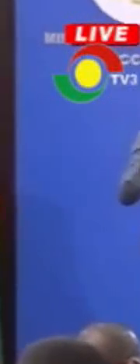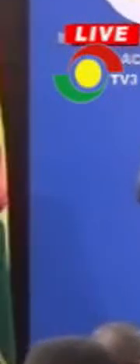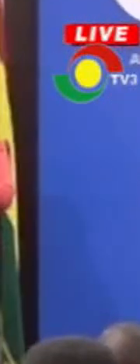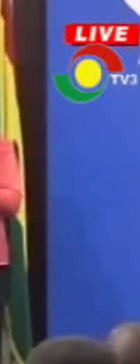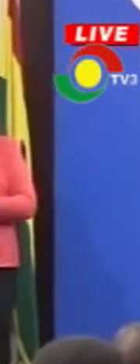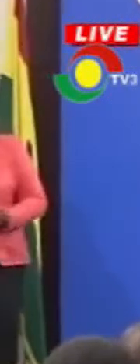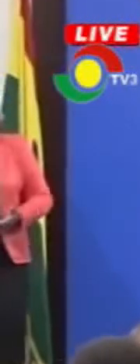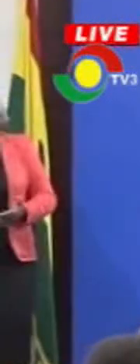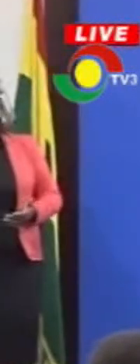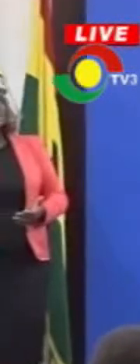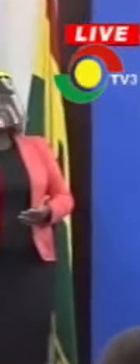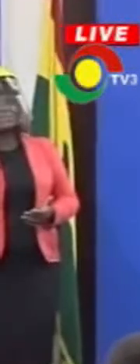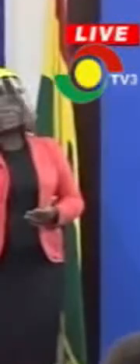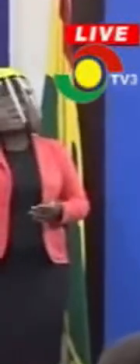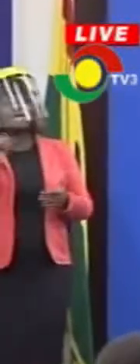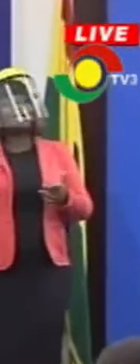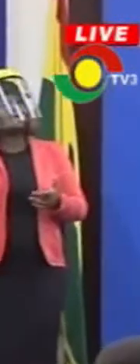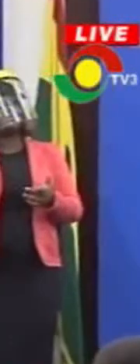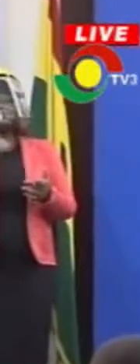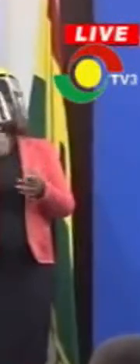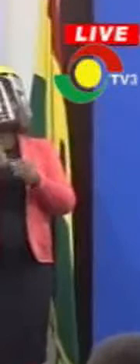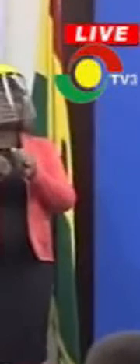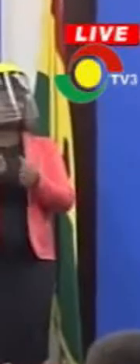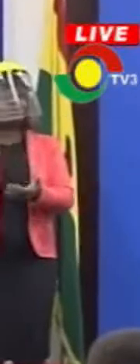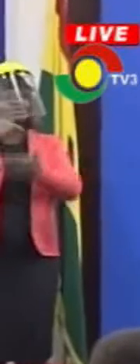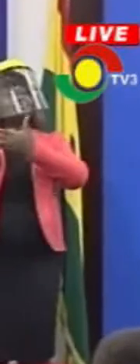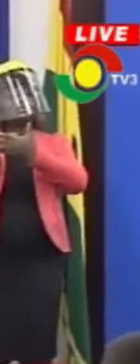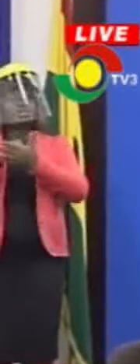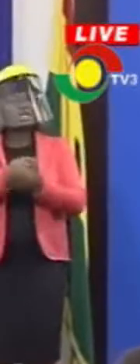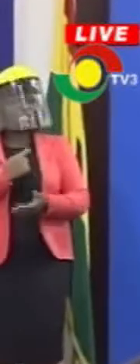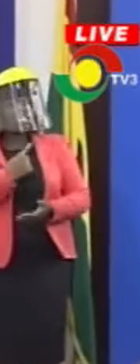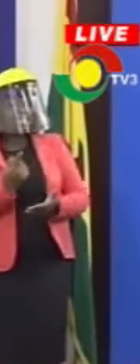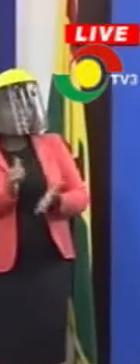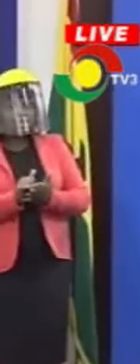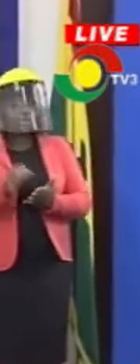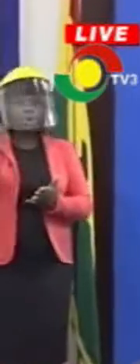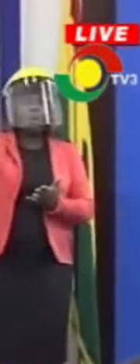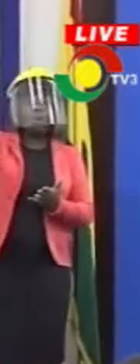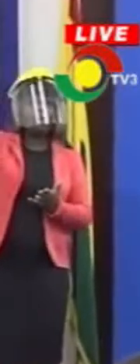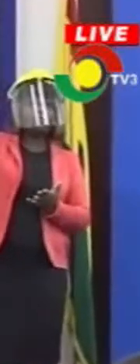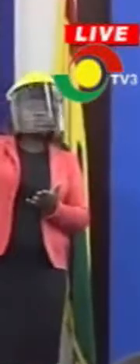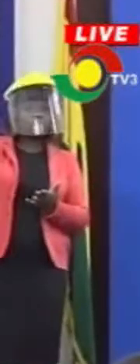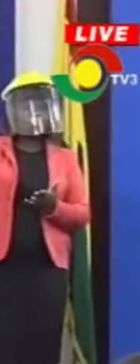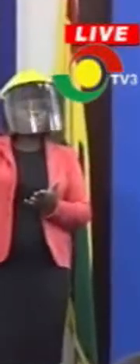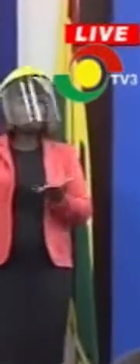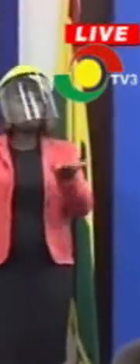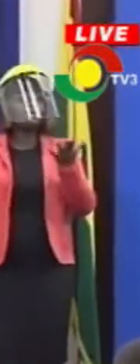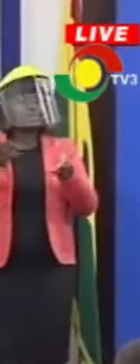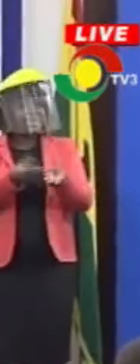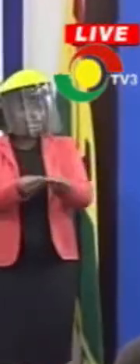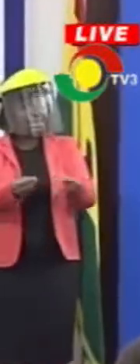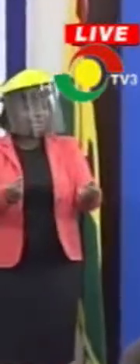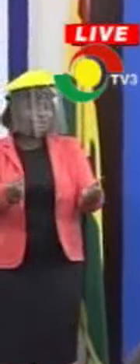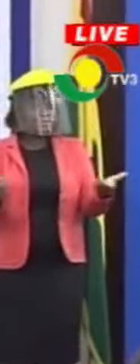taking on government that why didn't government apply diplomatic measures, et cetera. It is turning out that I think the USUS II is claiming responsibility for the